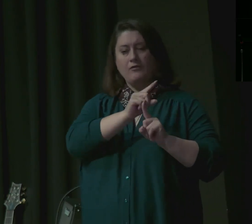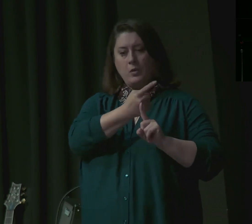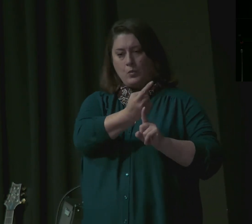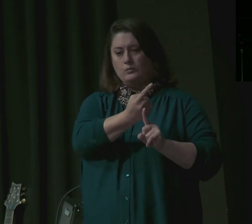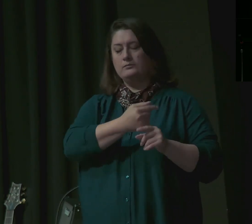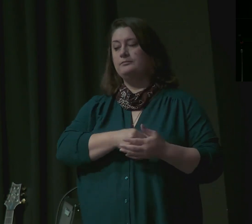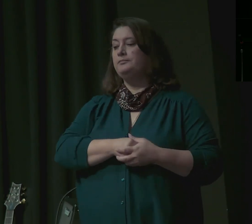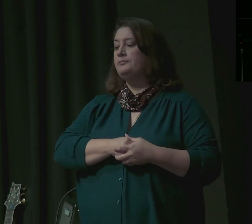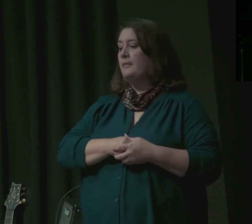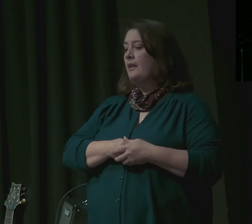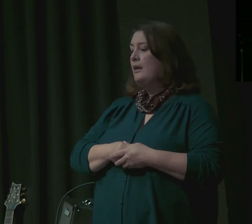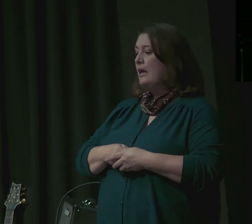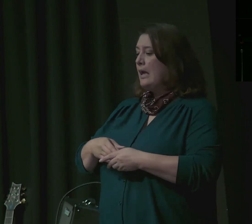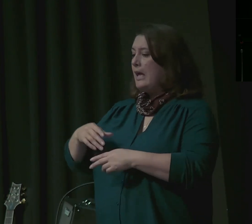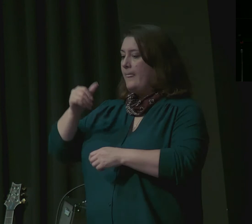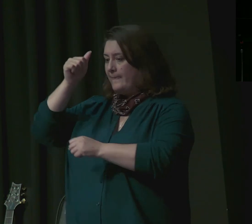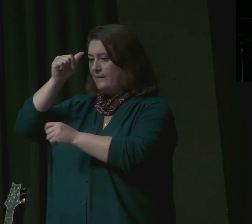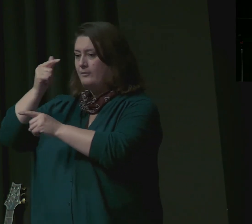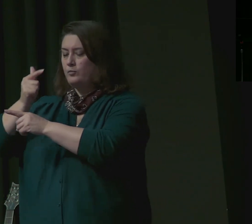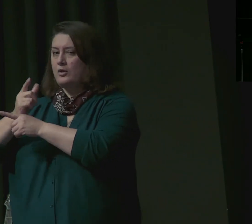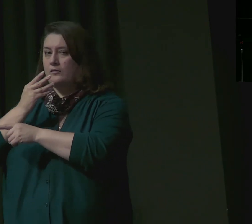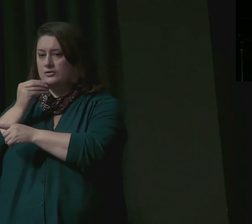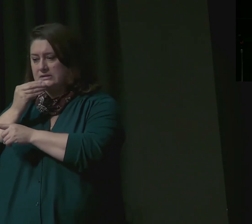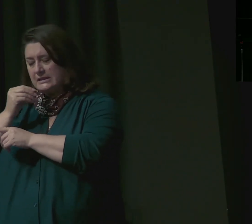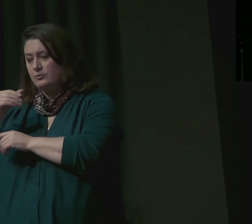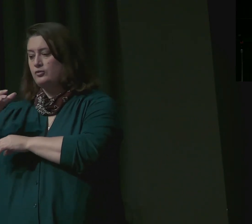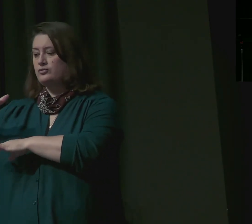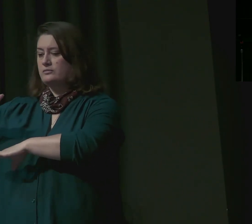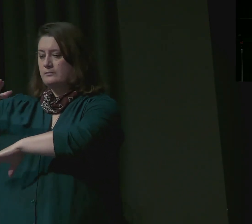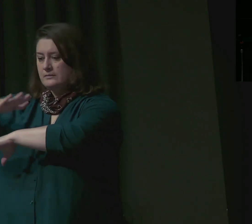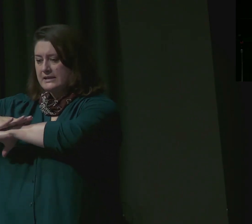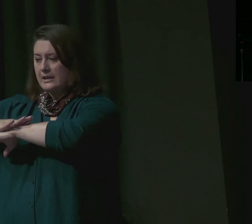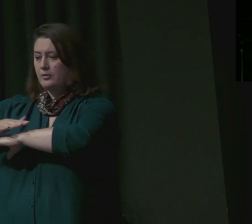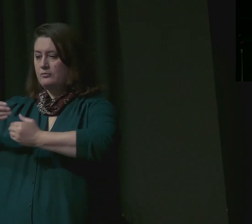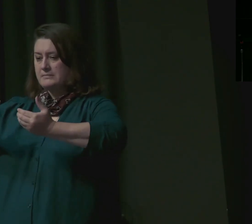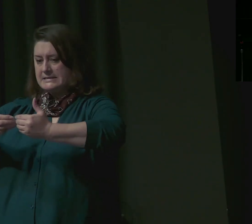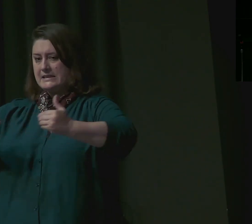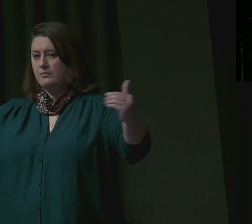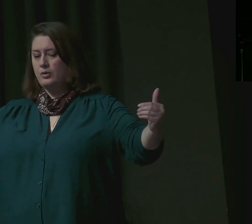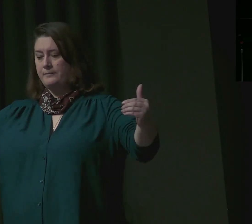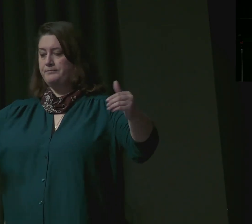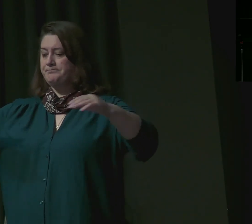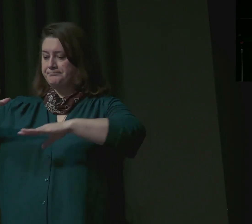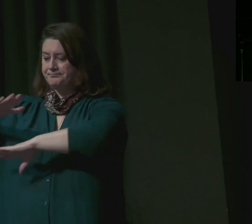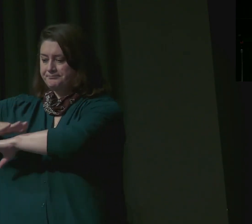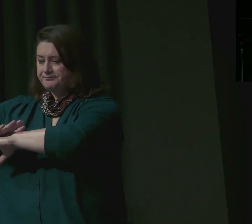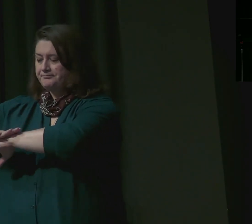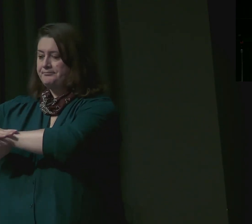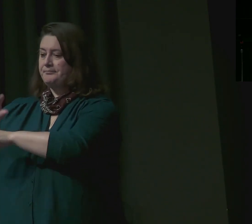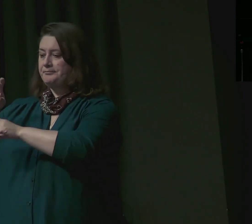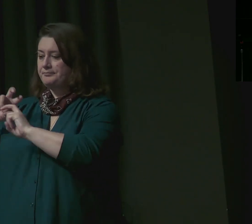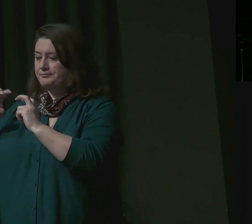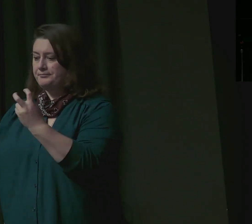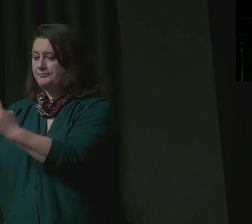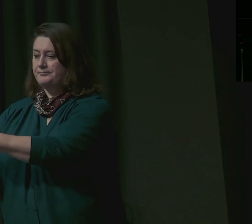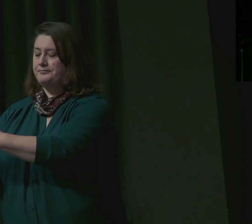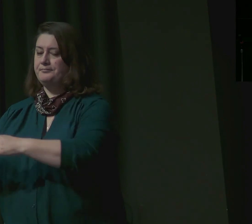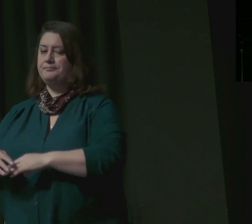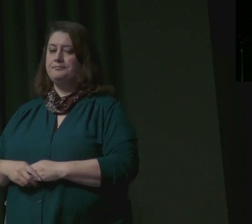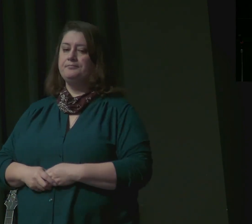who ate with him by themselves because the Egyptians could not eat with the Hebrews for that is an abomination to the